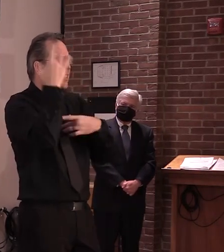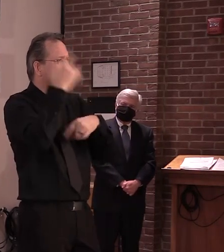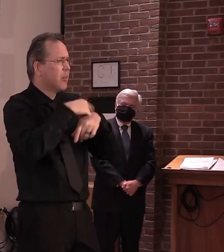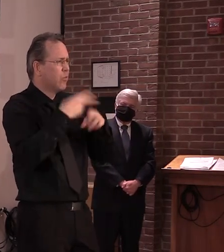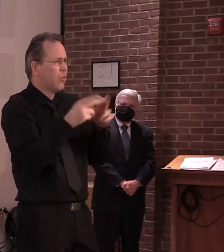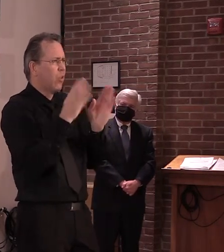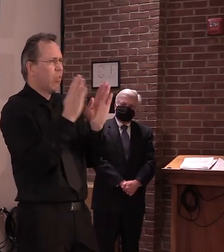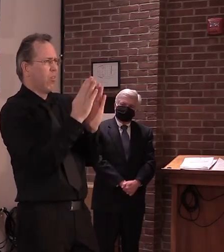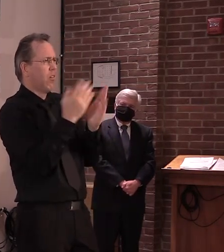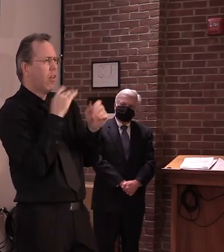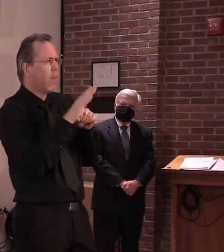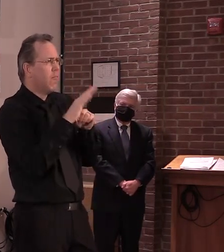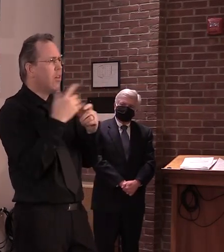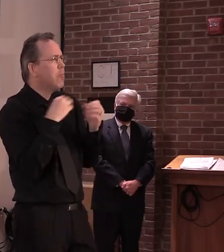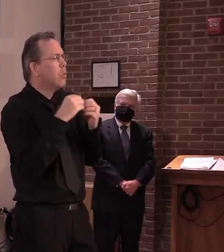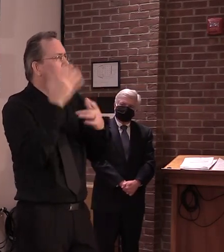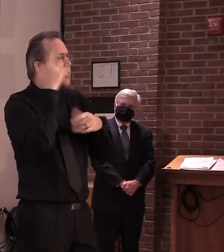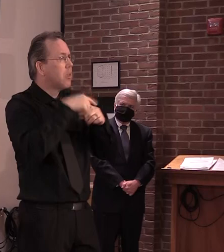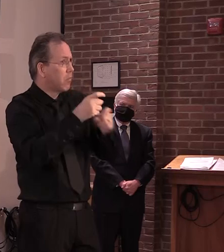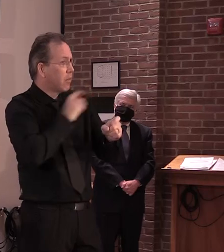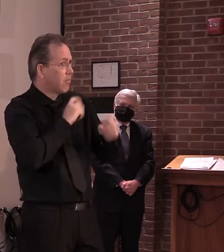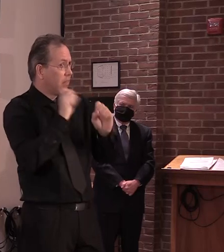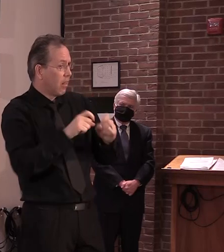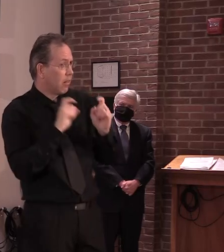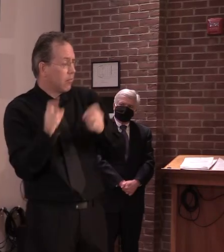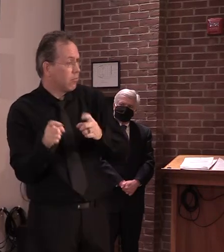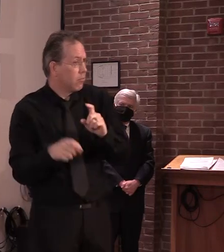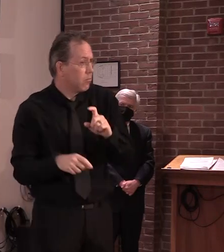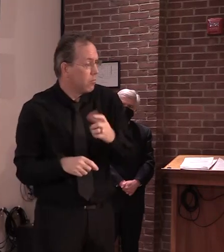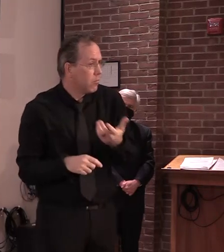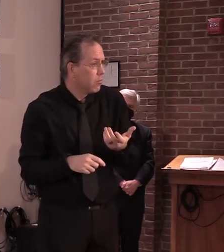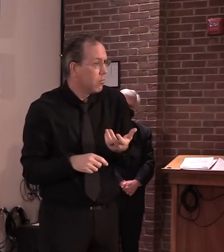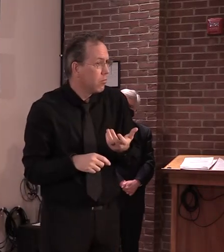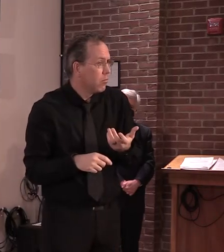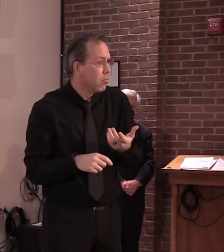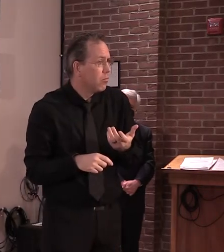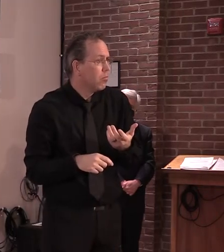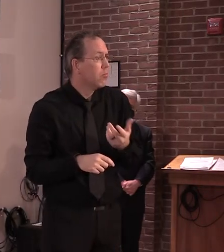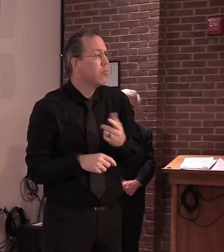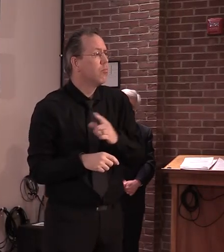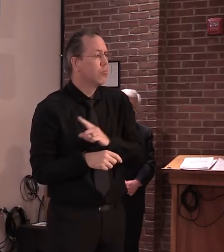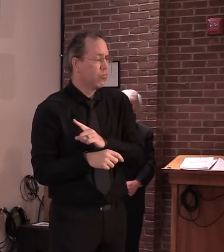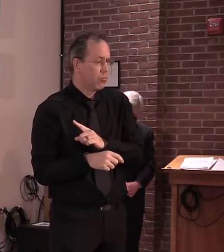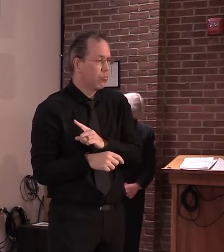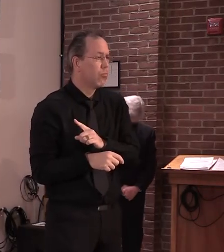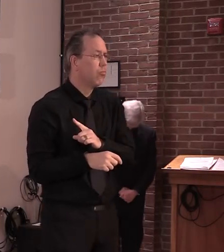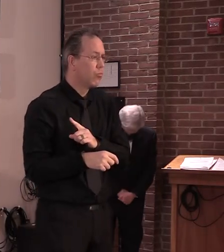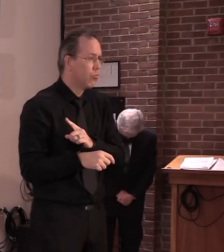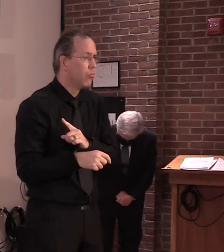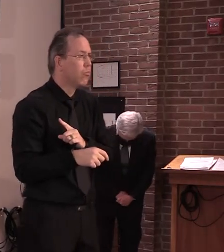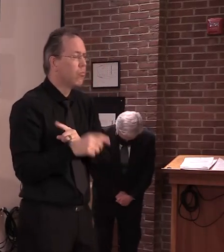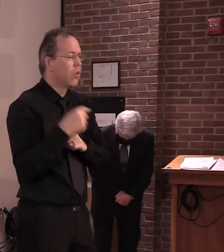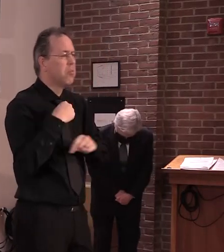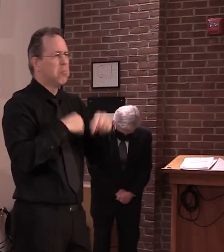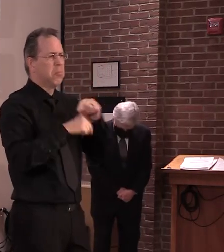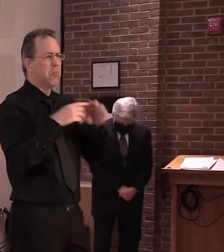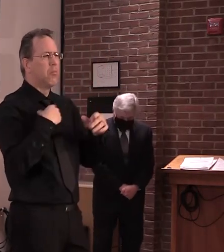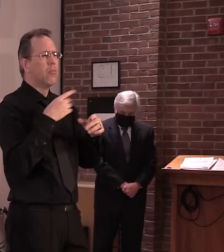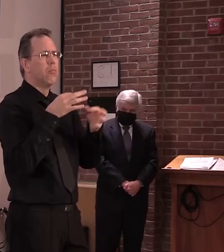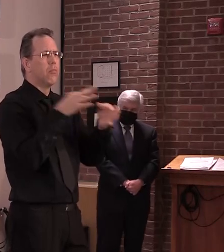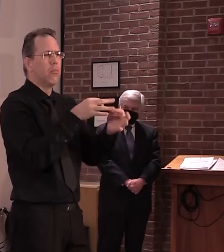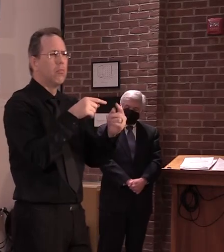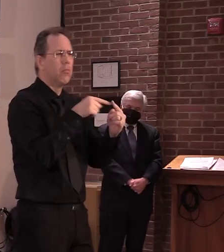Well, first of all, I think if you go back to the guidance and some of the safety plans, it would talk about those safety